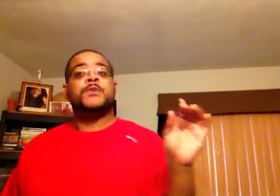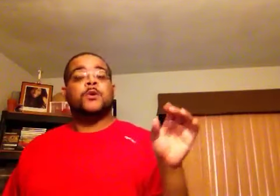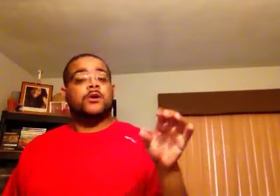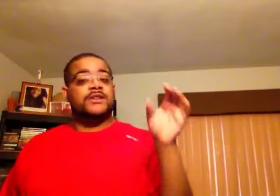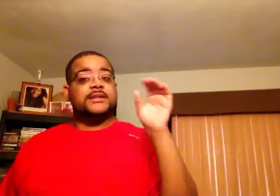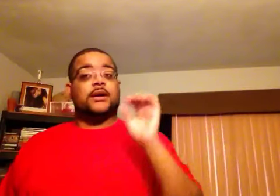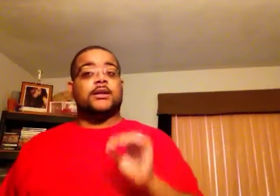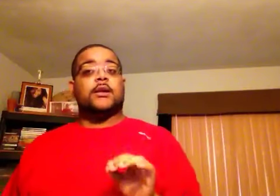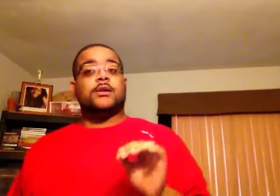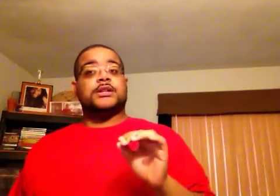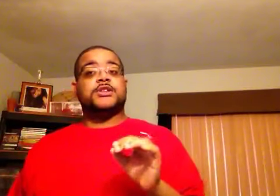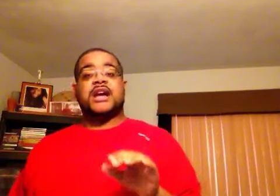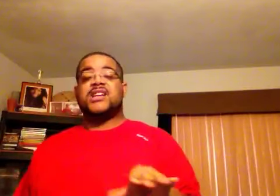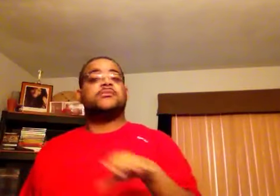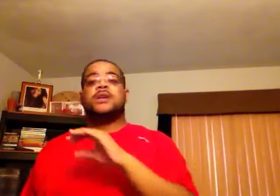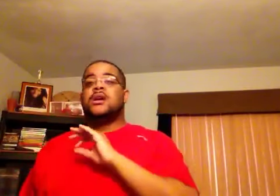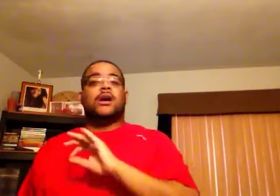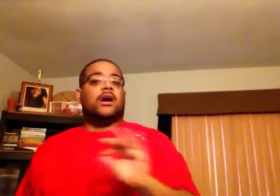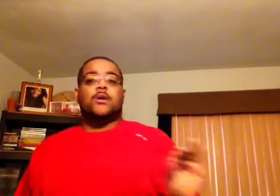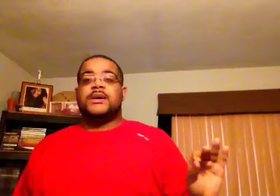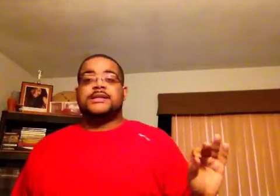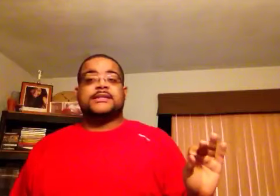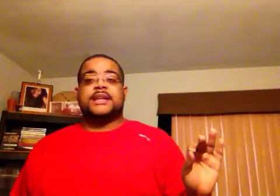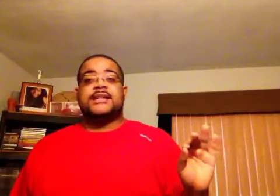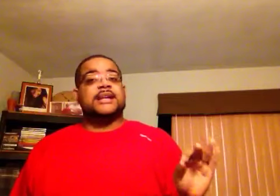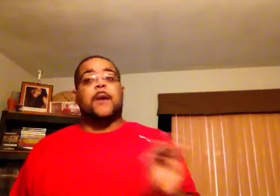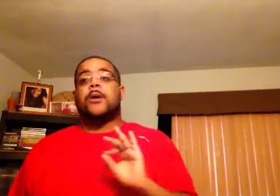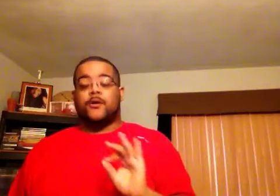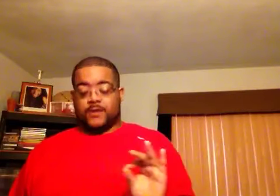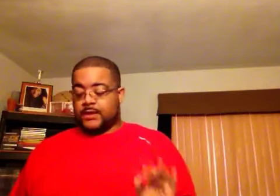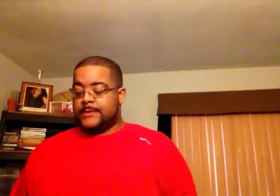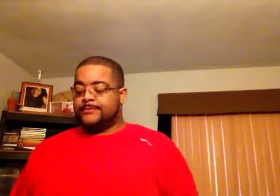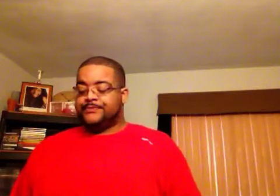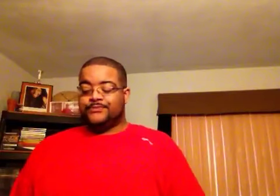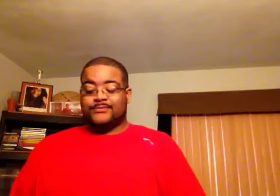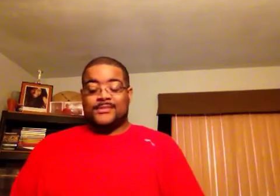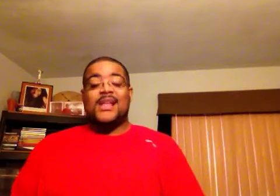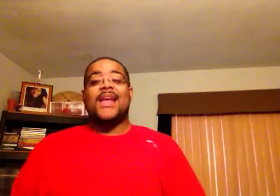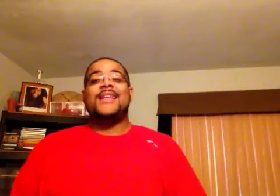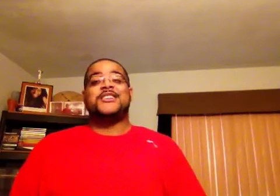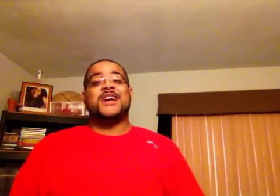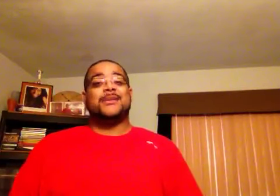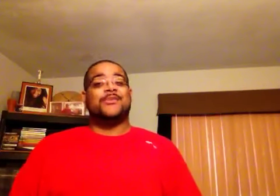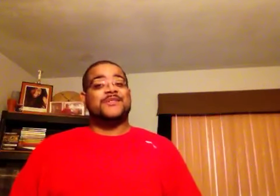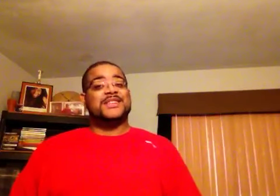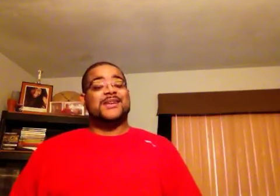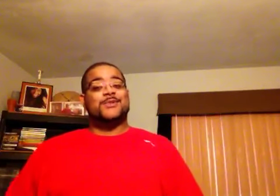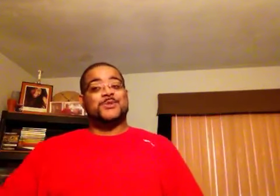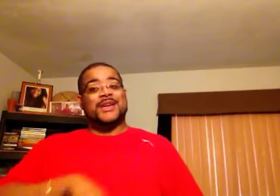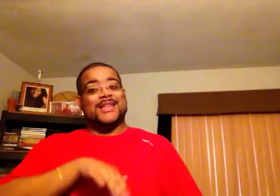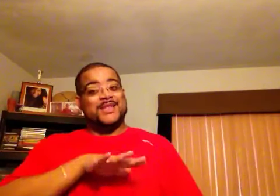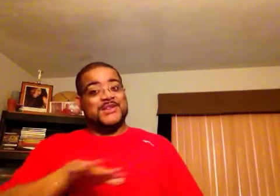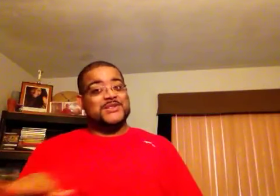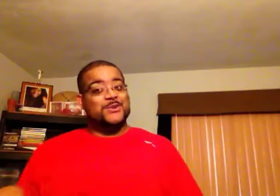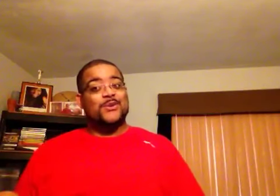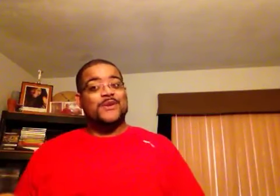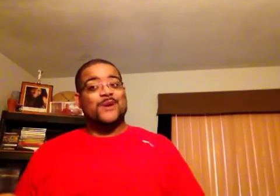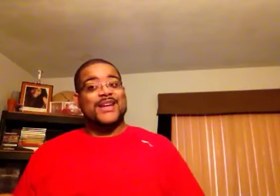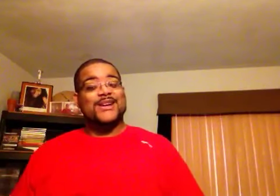or if he's alone on a track, always stands out perfectly. Now, track number 15, which will end this review right here,